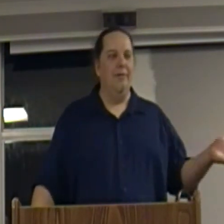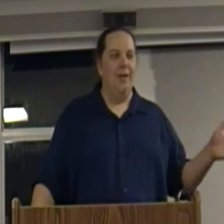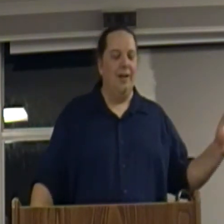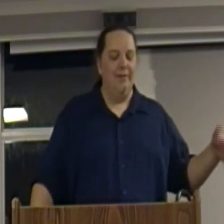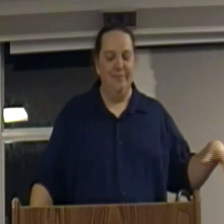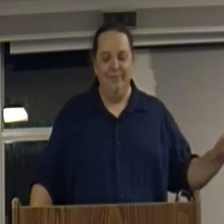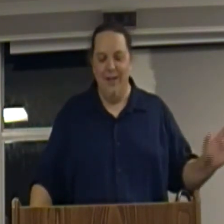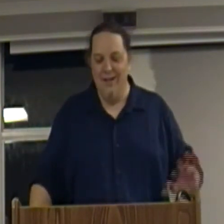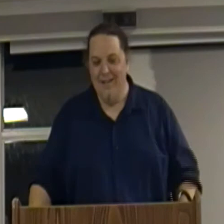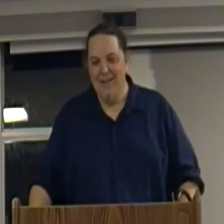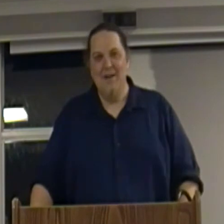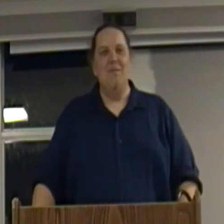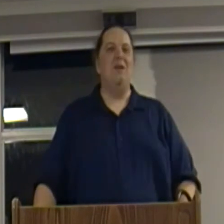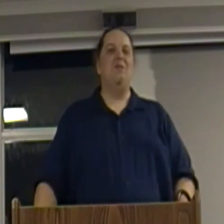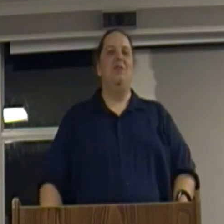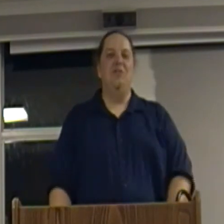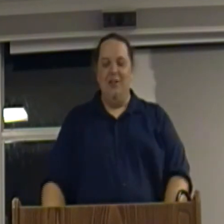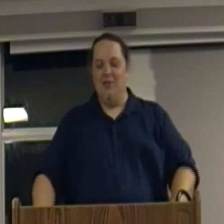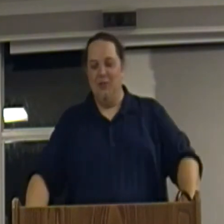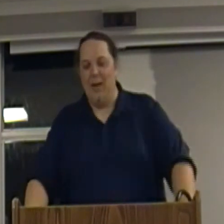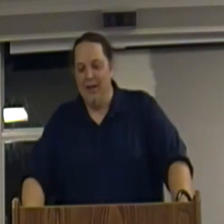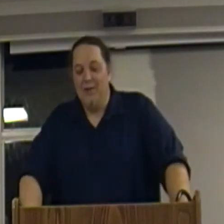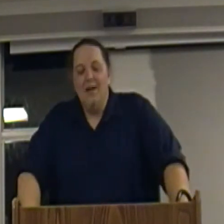Christian teacher is popping out.